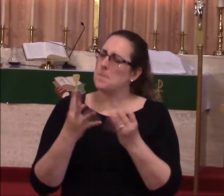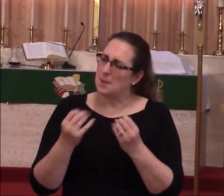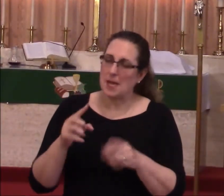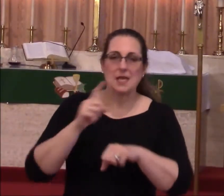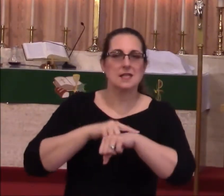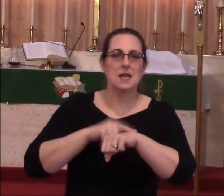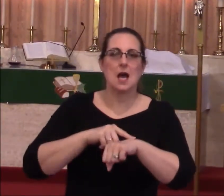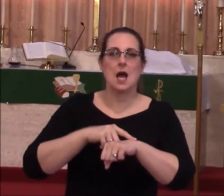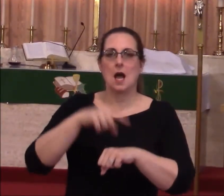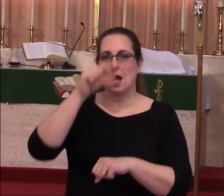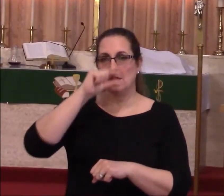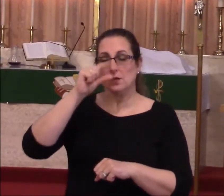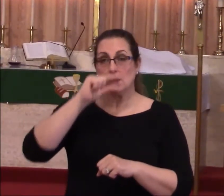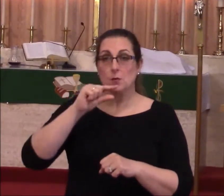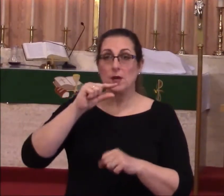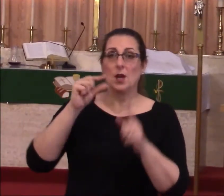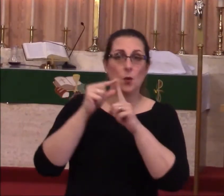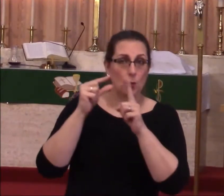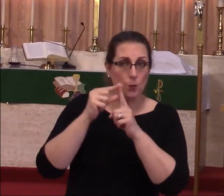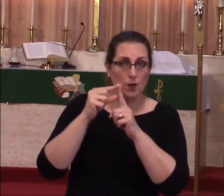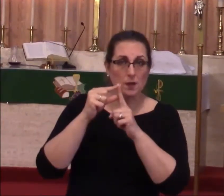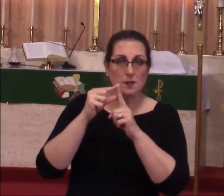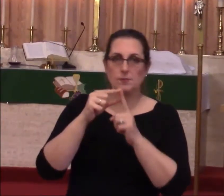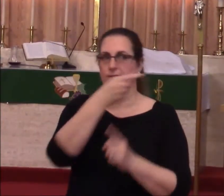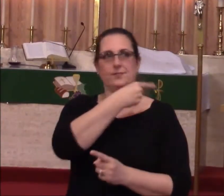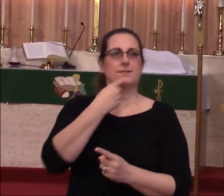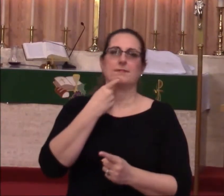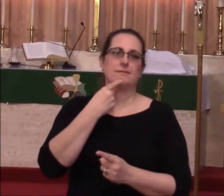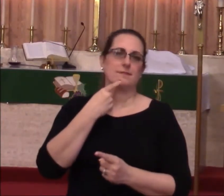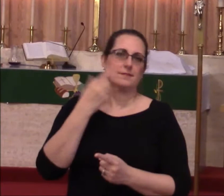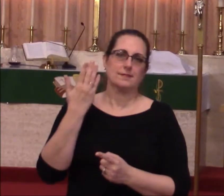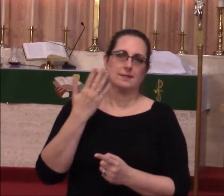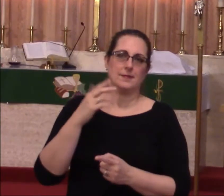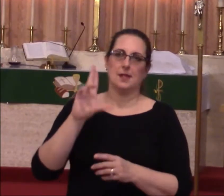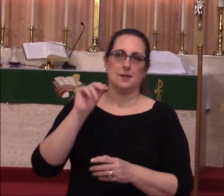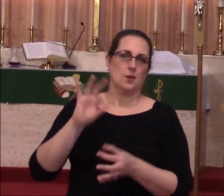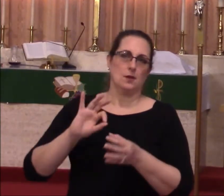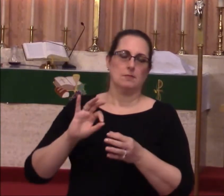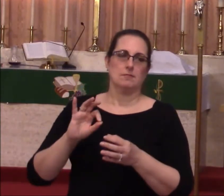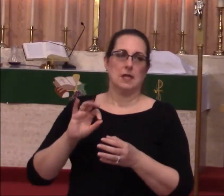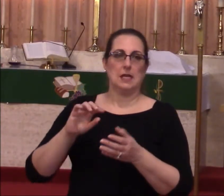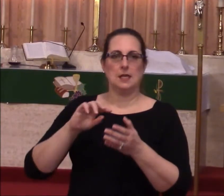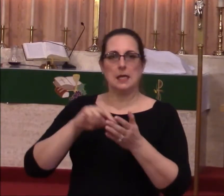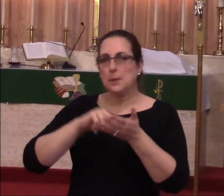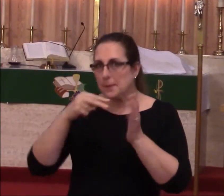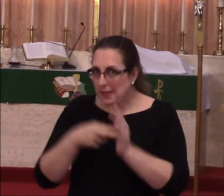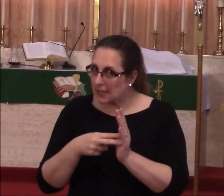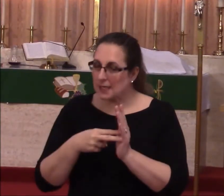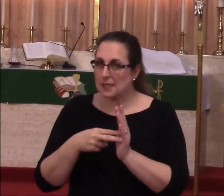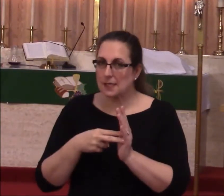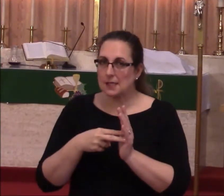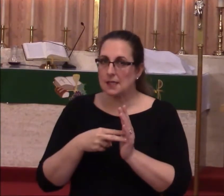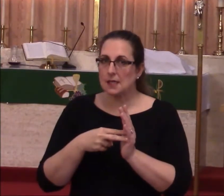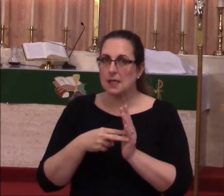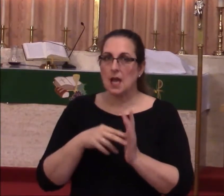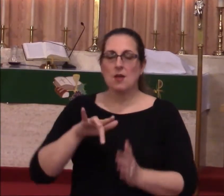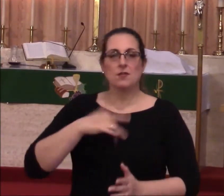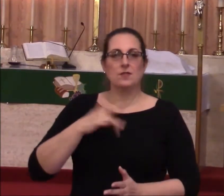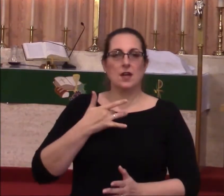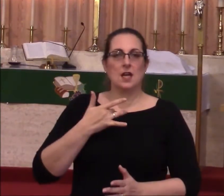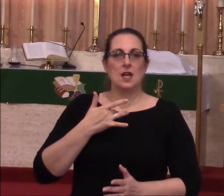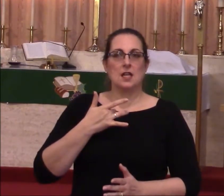Greek word, splach, and it is so my. A splach day is what it says. He literally